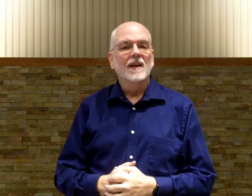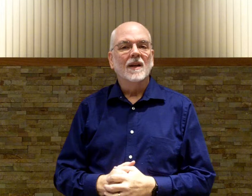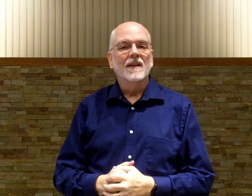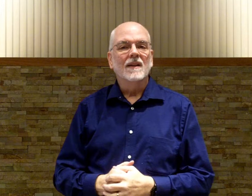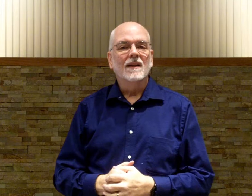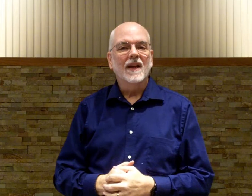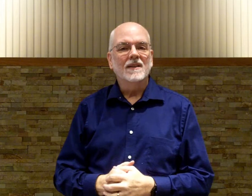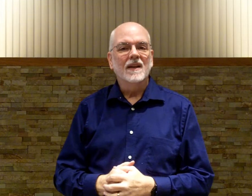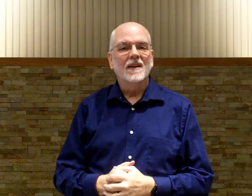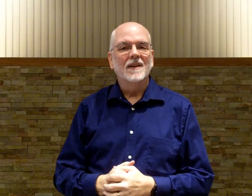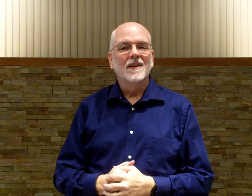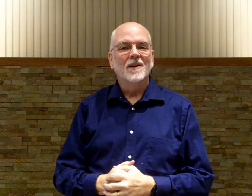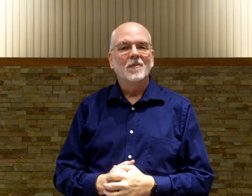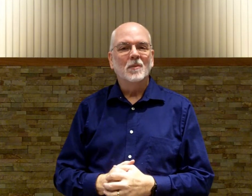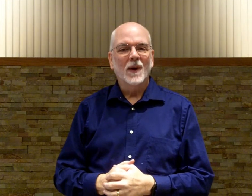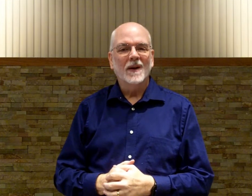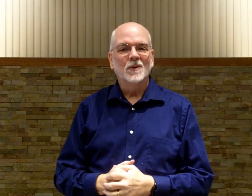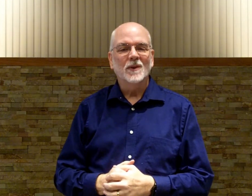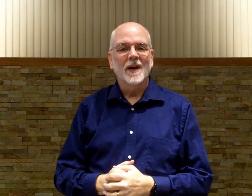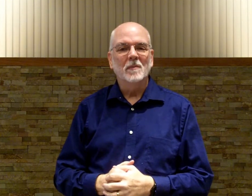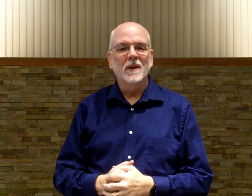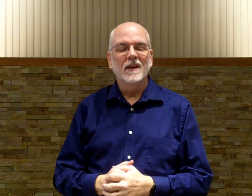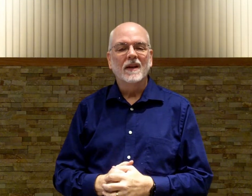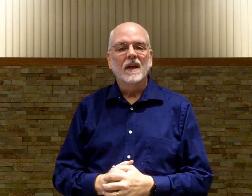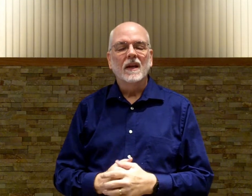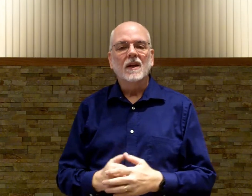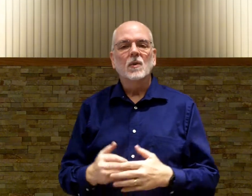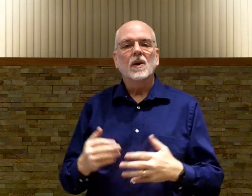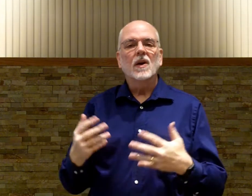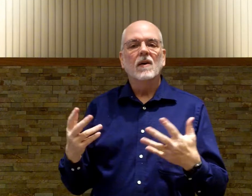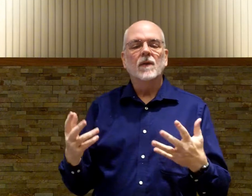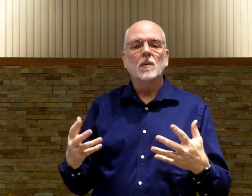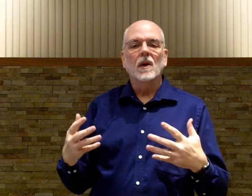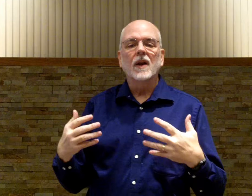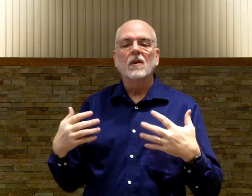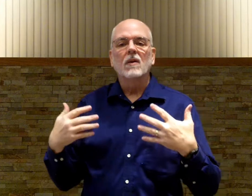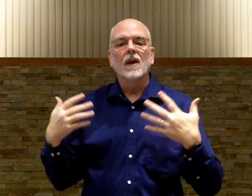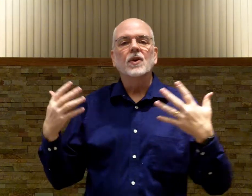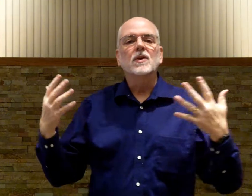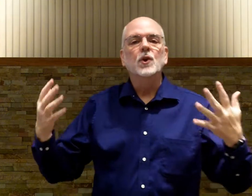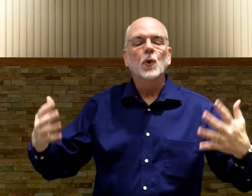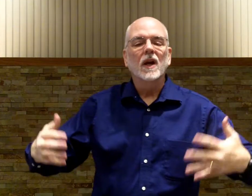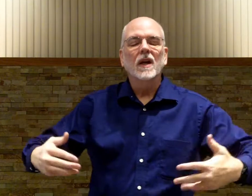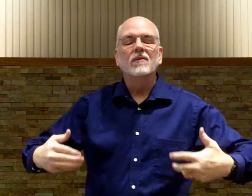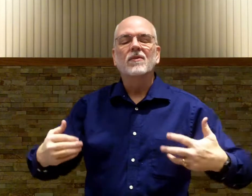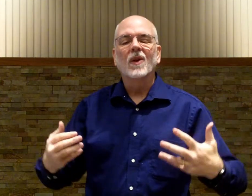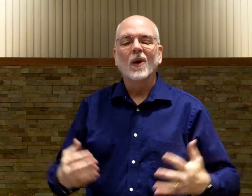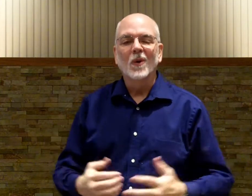Okay, that's it. Practice with that a bit. Get to where you're comfortable, and you're just doing it, and it flows,